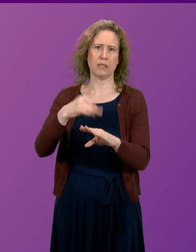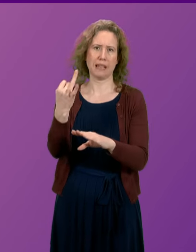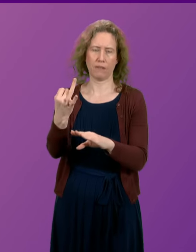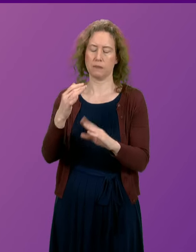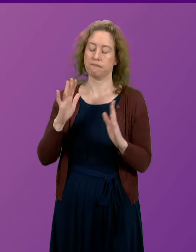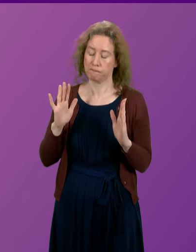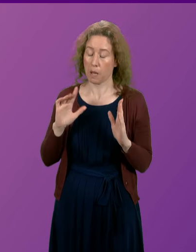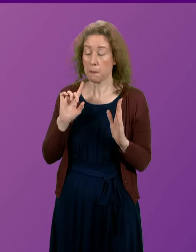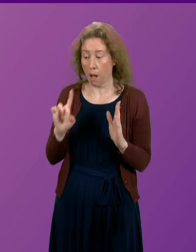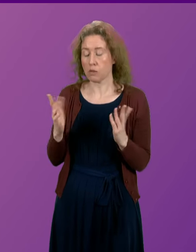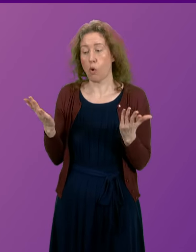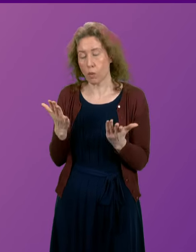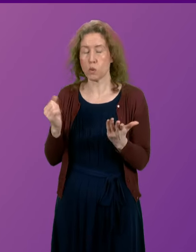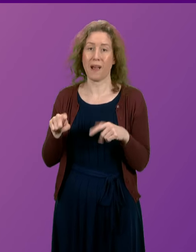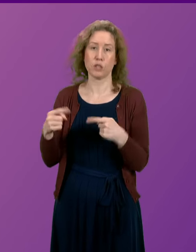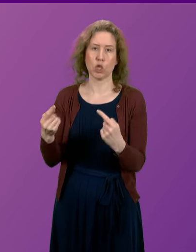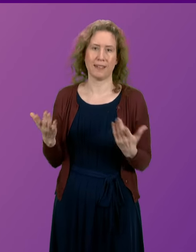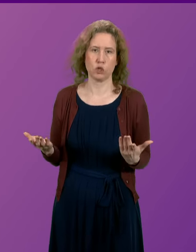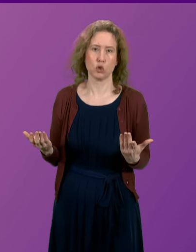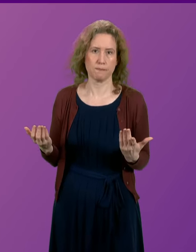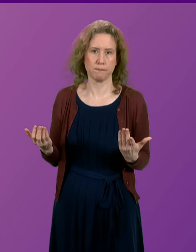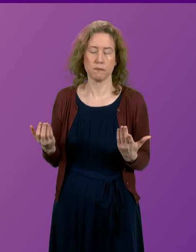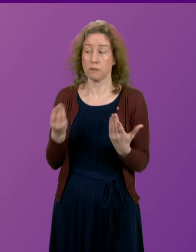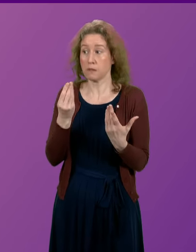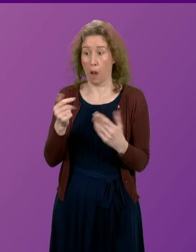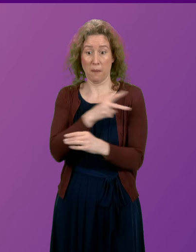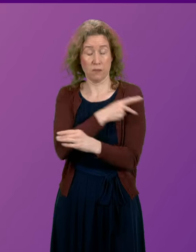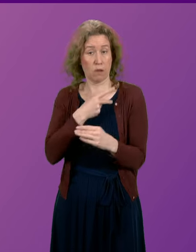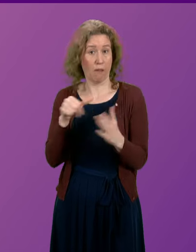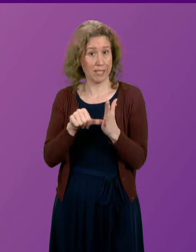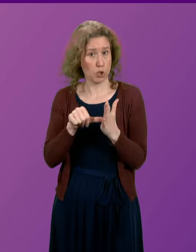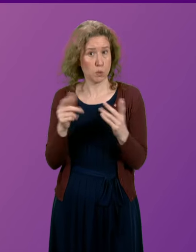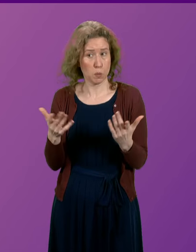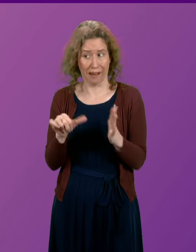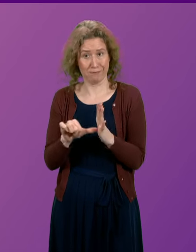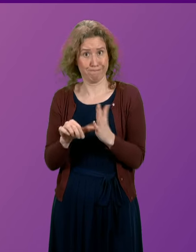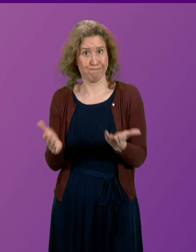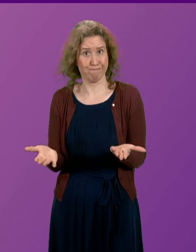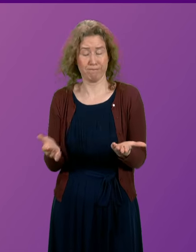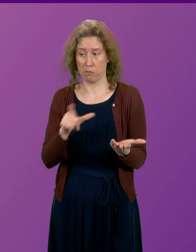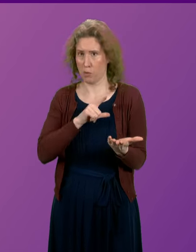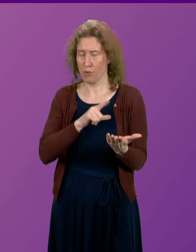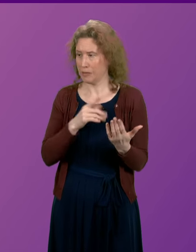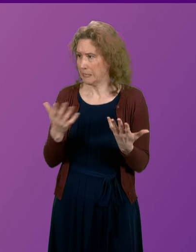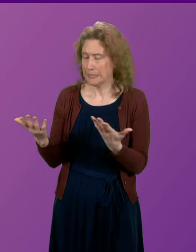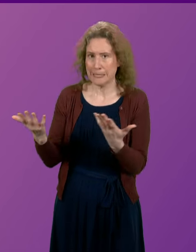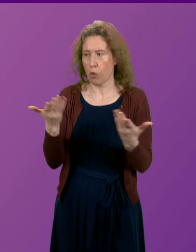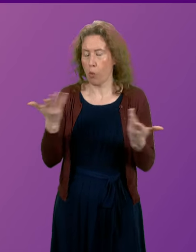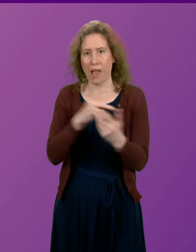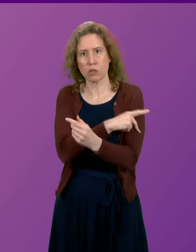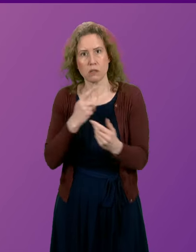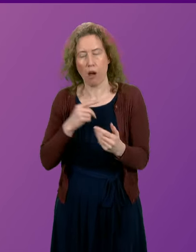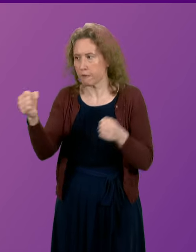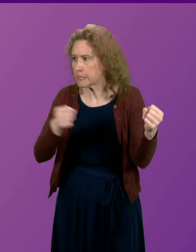is, of course, a challenge in relation to some of the workforce issues because of the availability of staff,